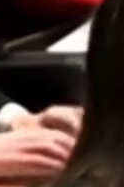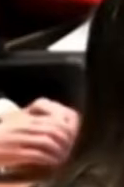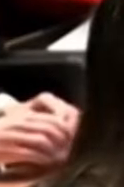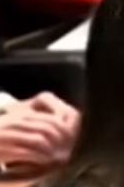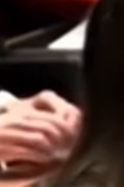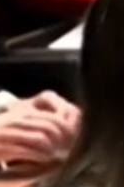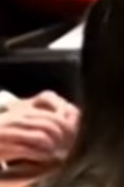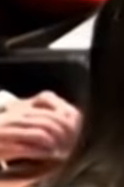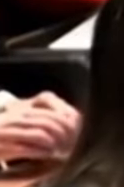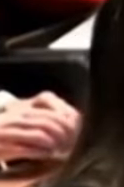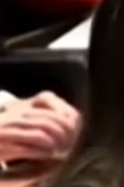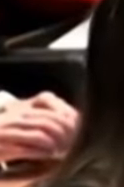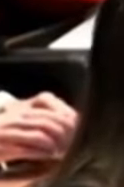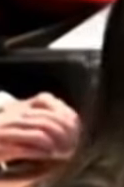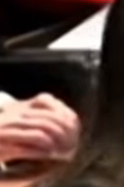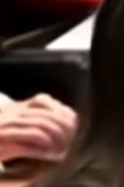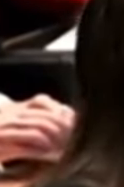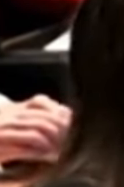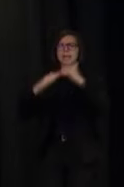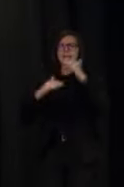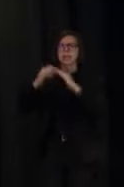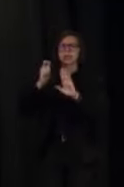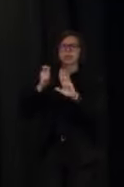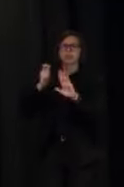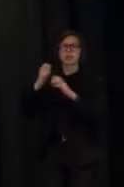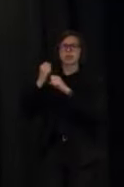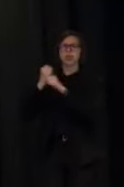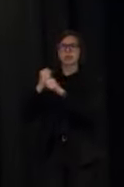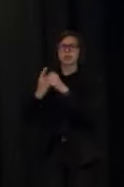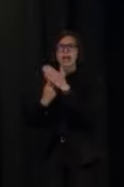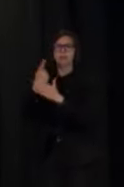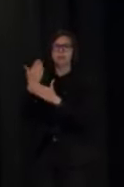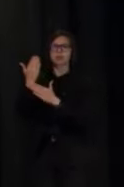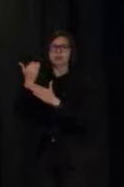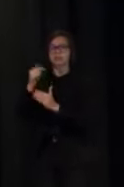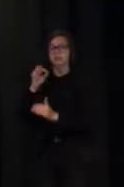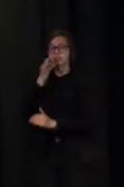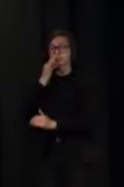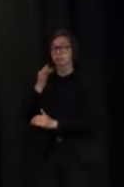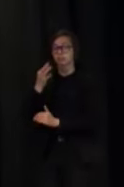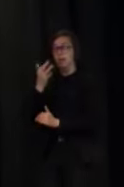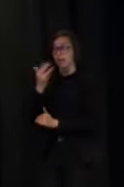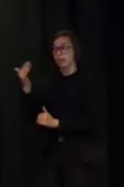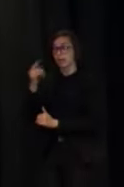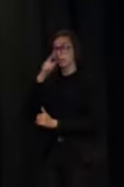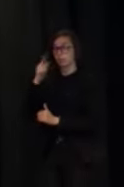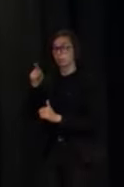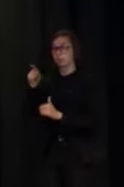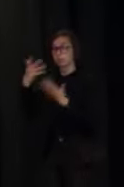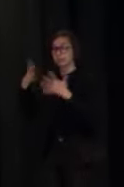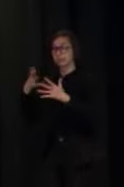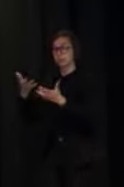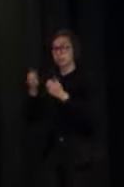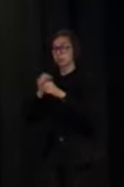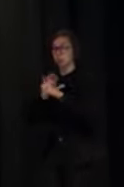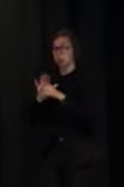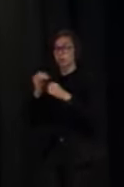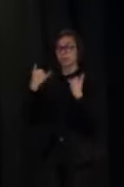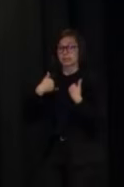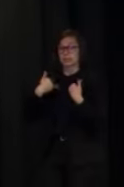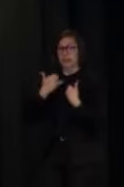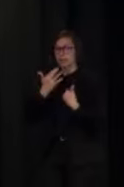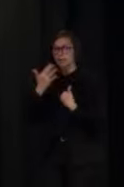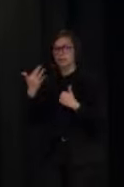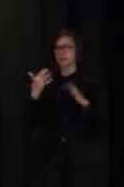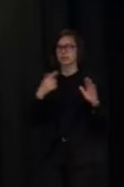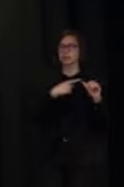dictator Dan, or Dan's got no balls? If we can in the media release that comes out later today, then we're more than happy to do that. And if there's any